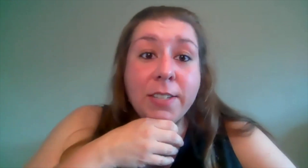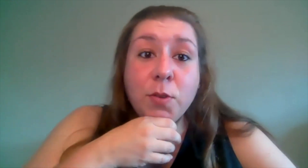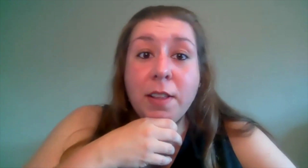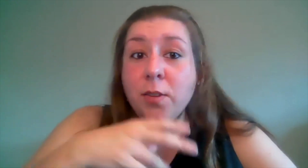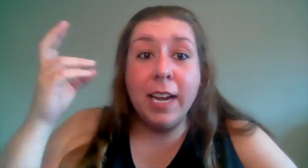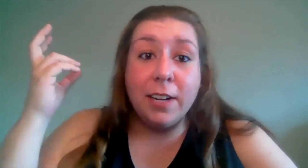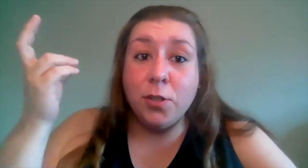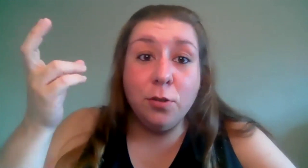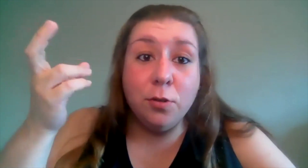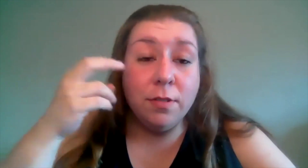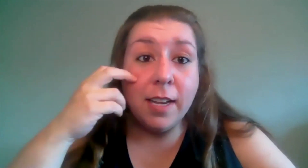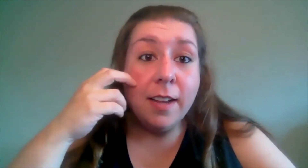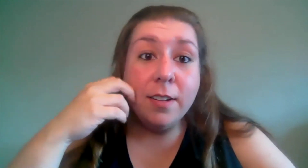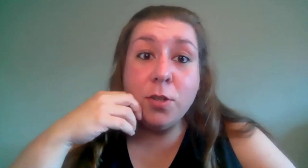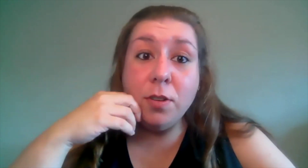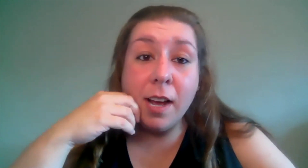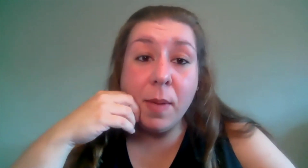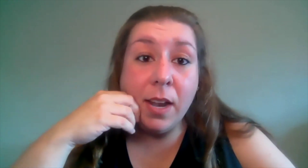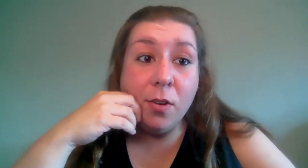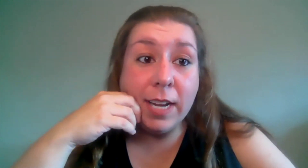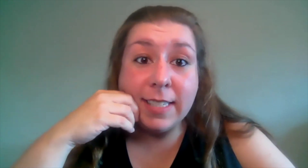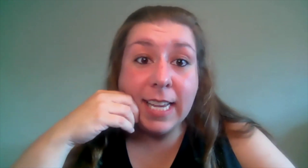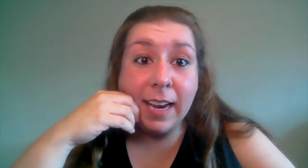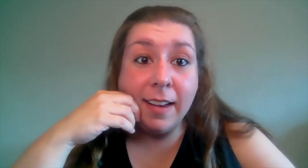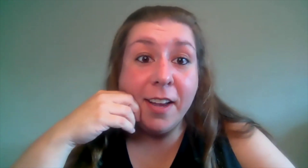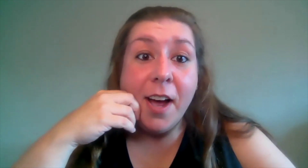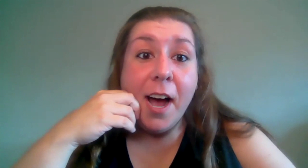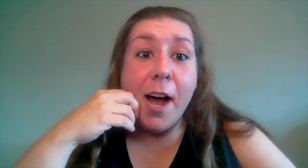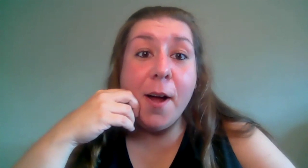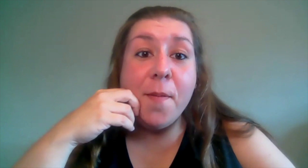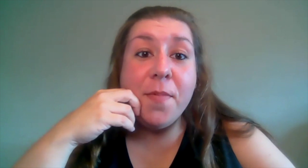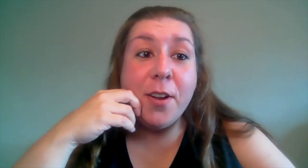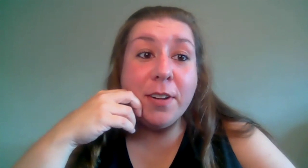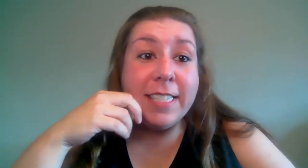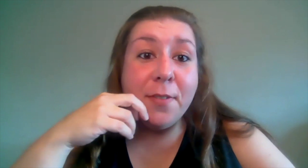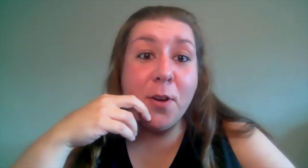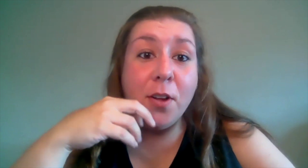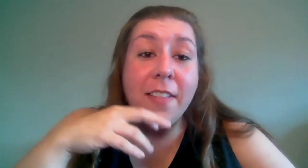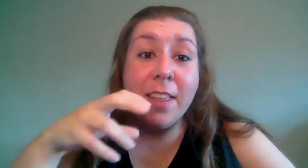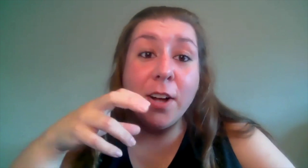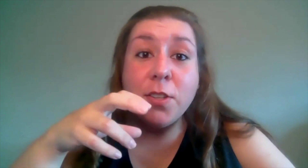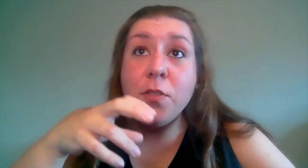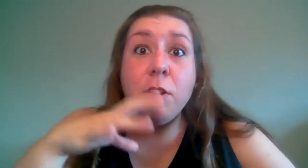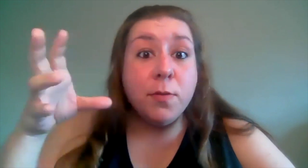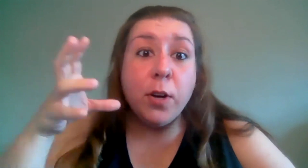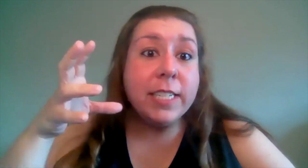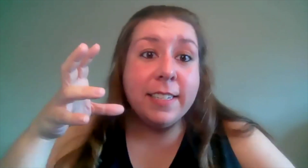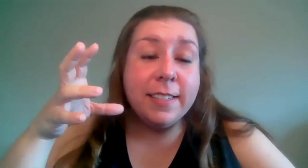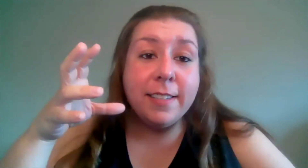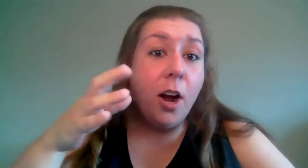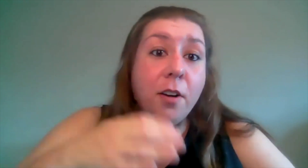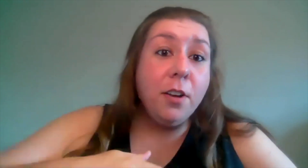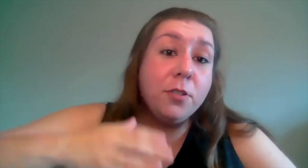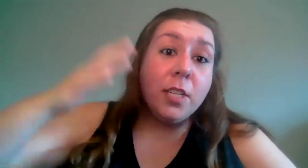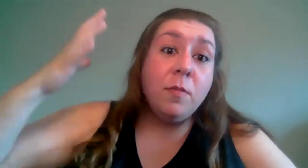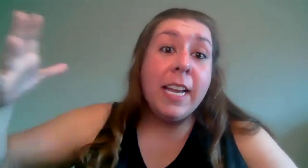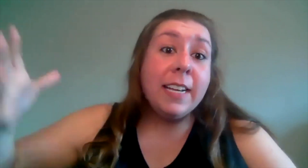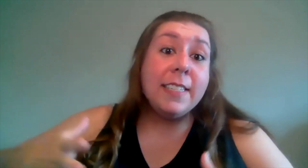high school it's only got two two young men who can sing um you know it's difficult and then also those voices aren't usually ready to